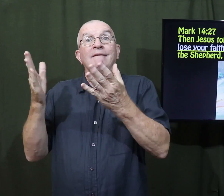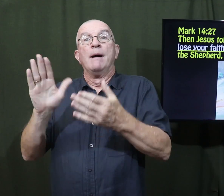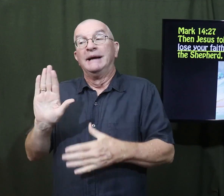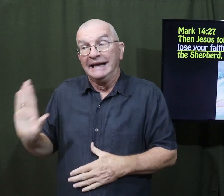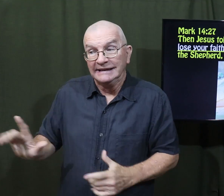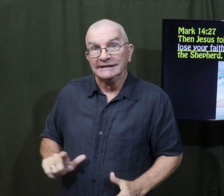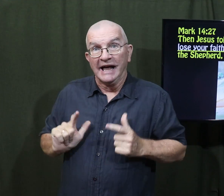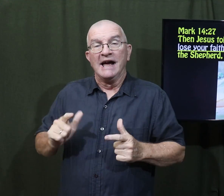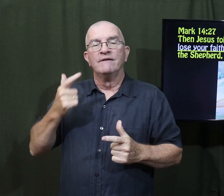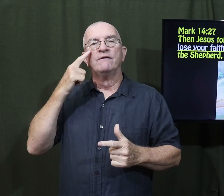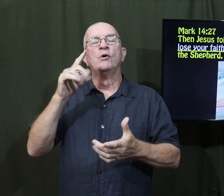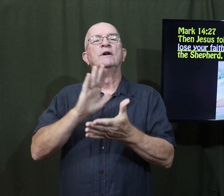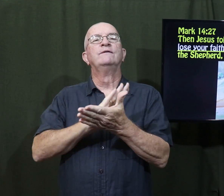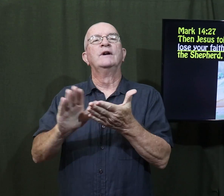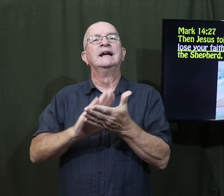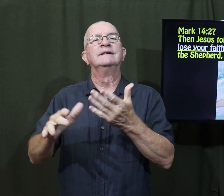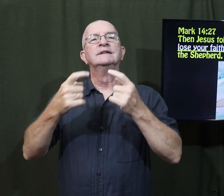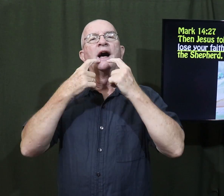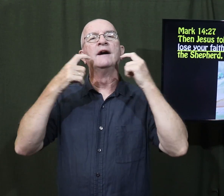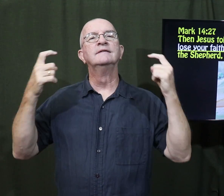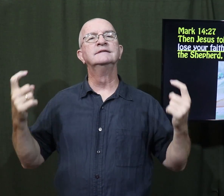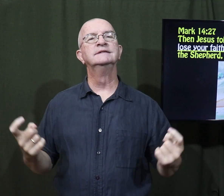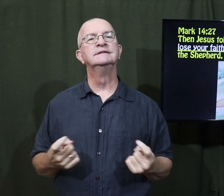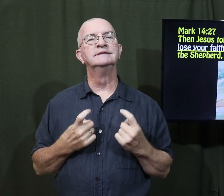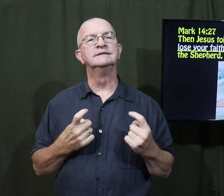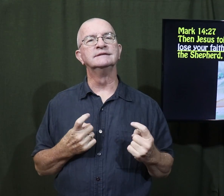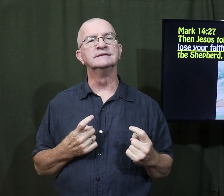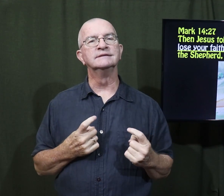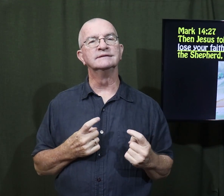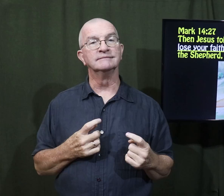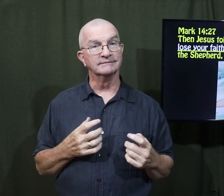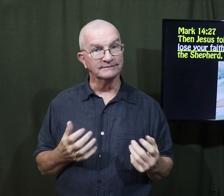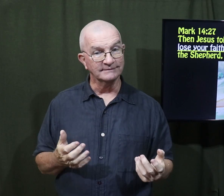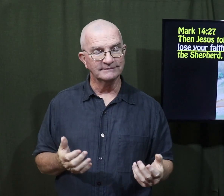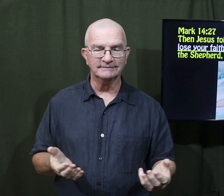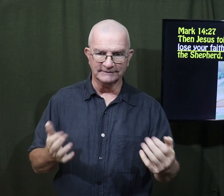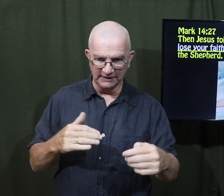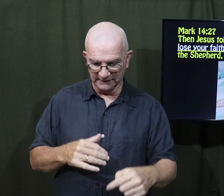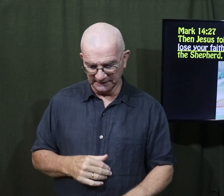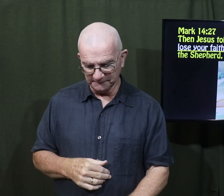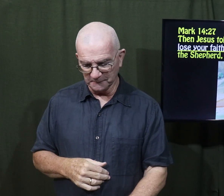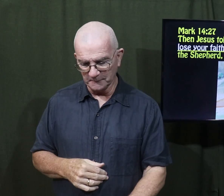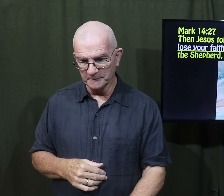Jesus was crucified and gave up his life so that our sins could be forgiven.